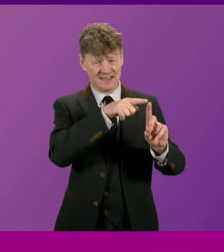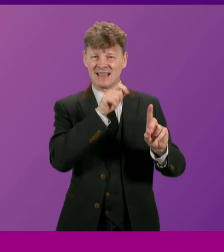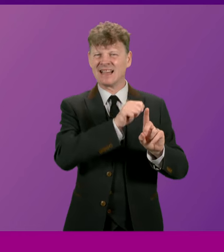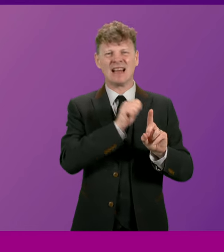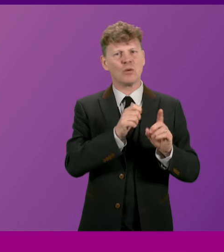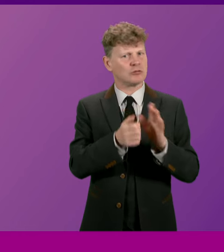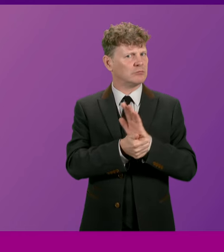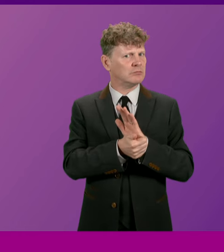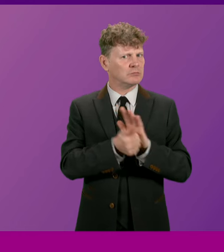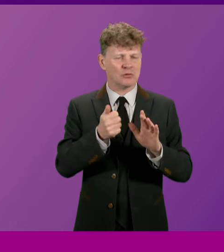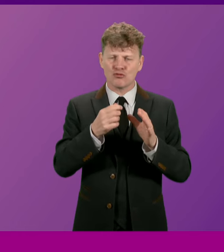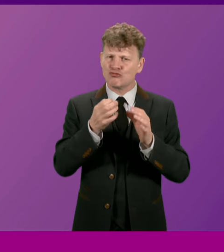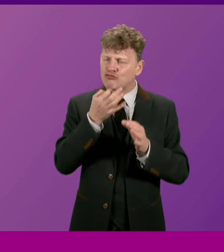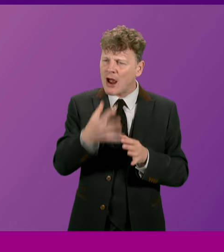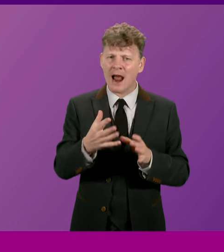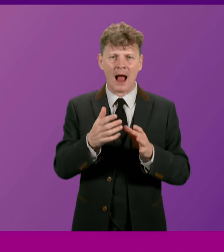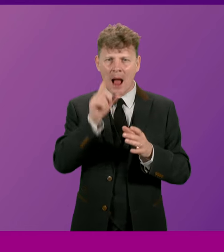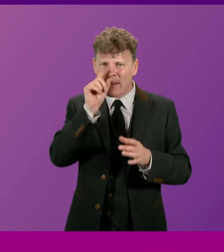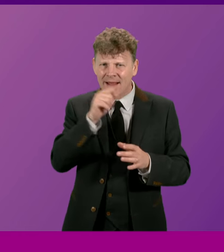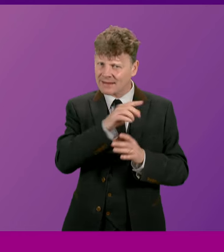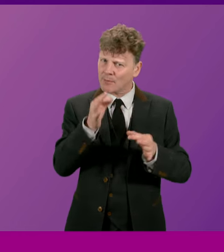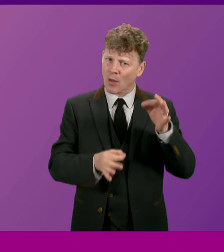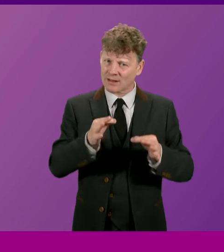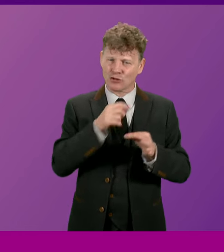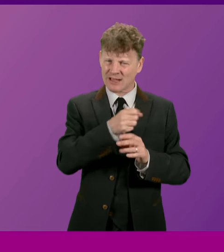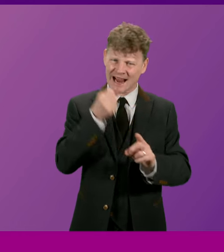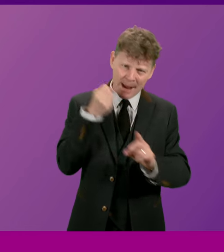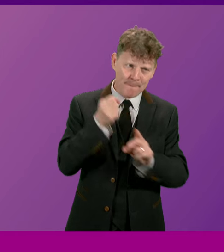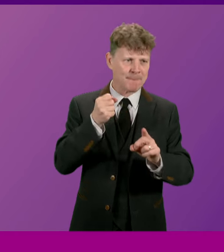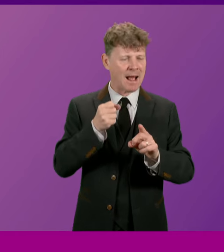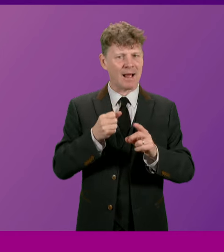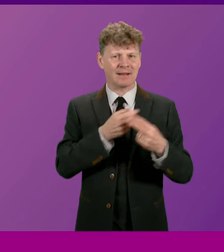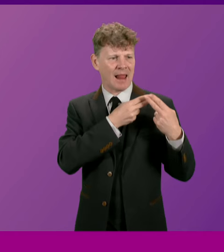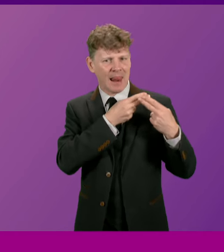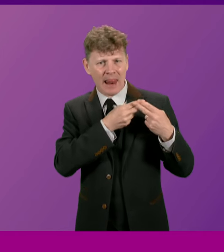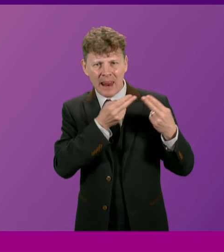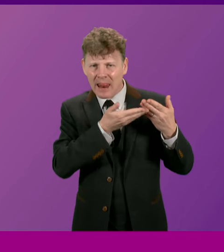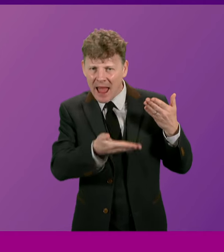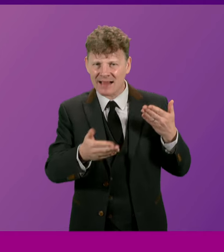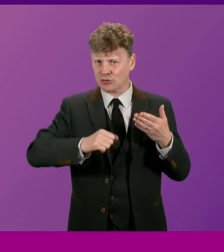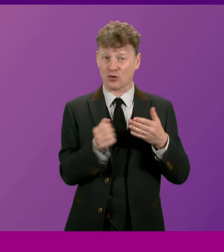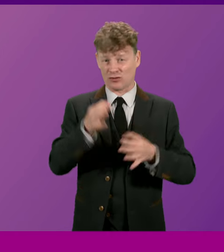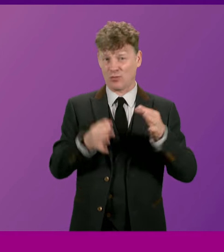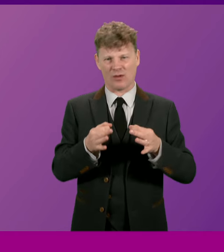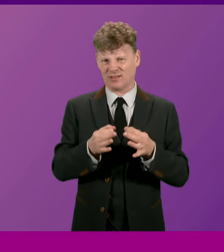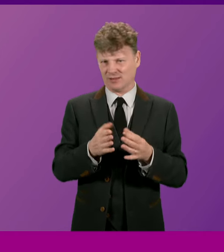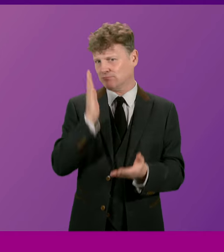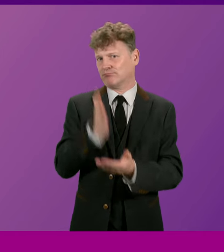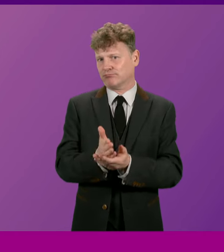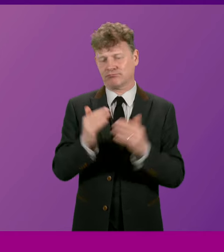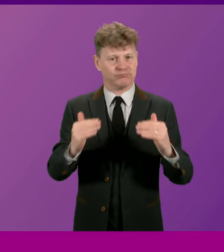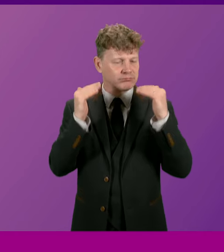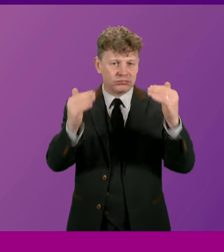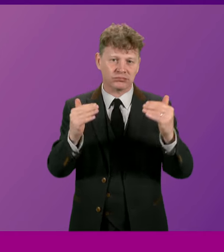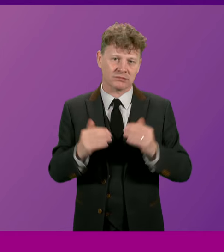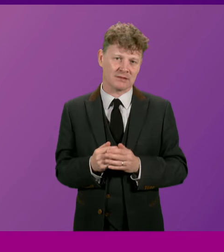rare and unique political ability, whose impact and legacy on Scottish politics cannot be overstated. And as it will